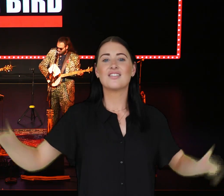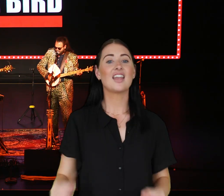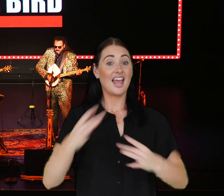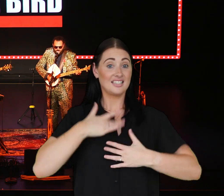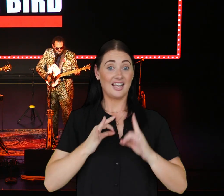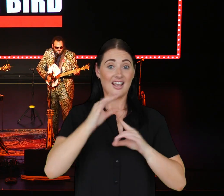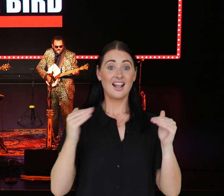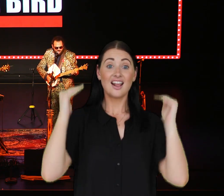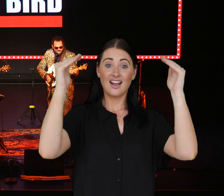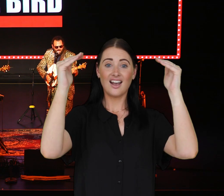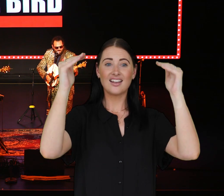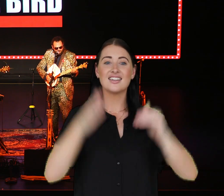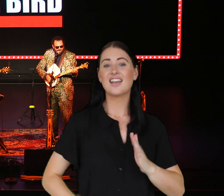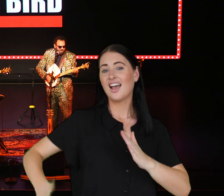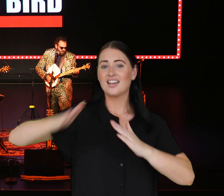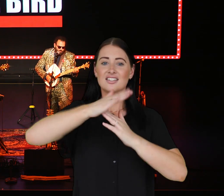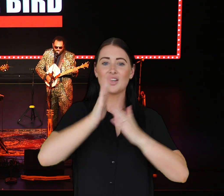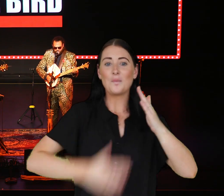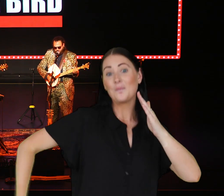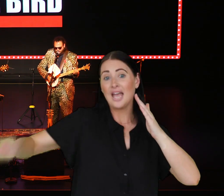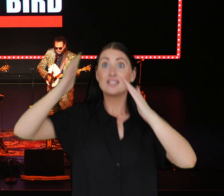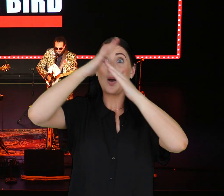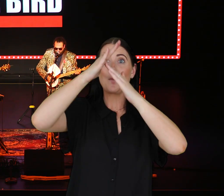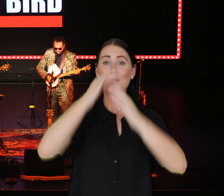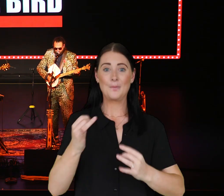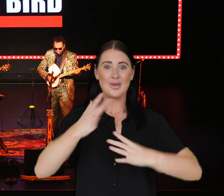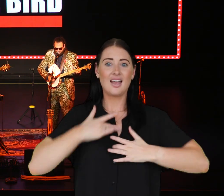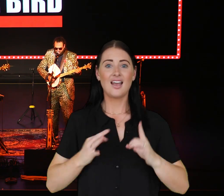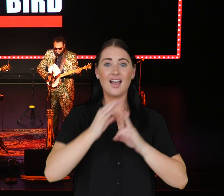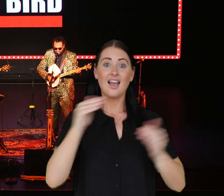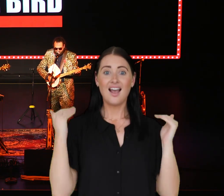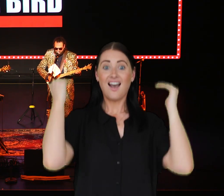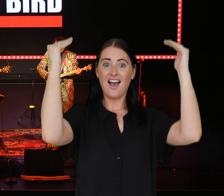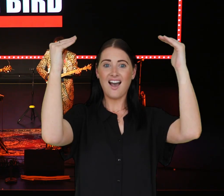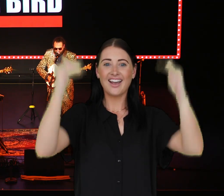Taking it high Right to the wire Taking it high